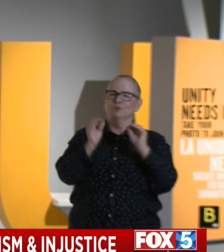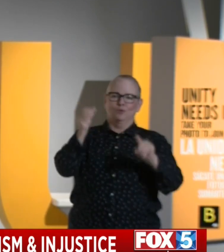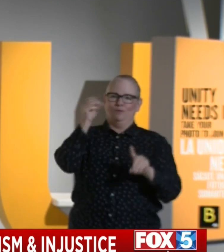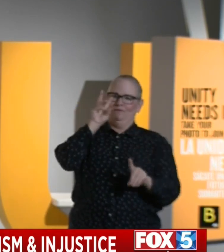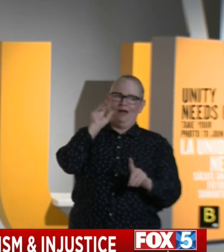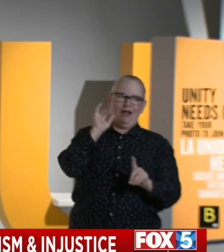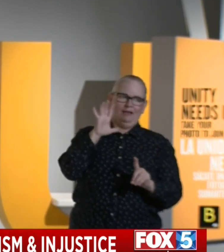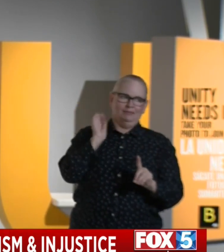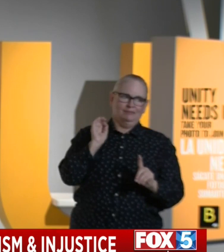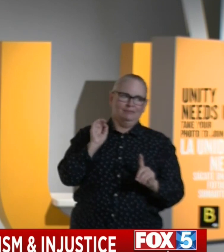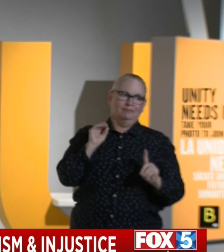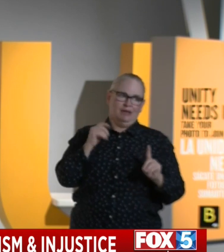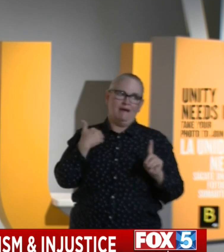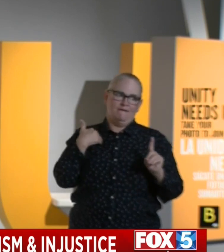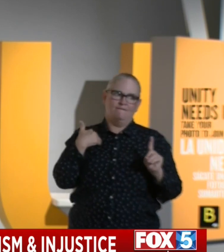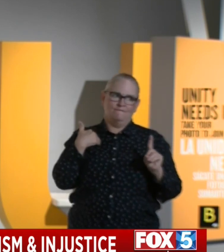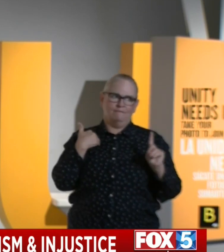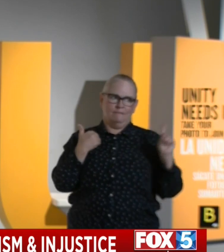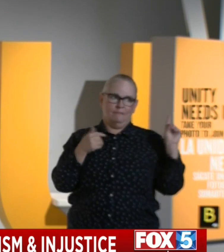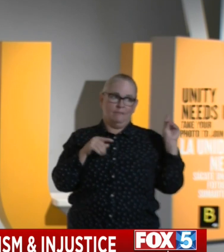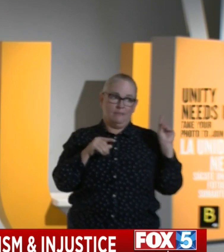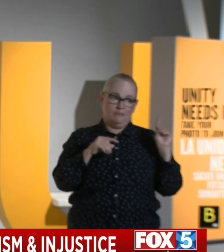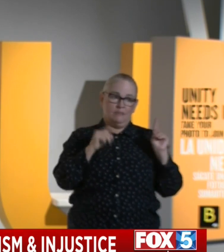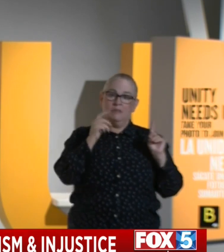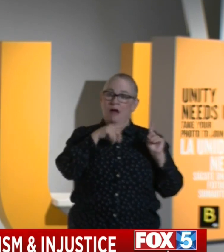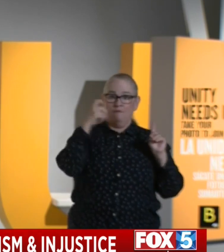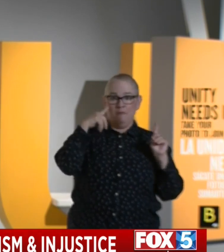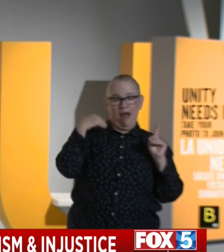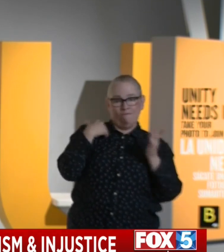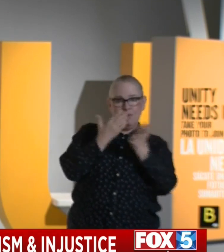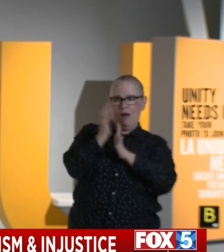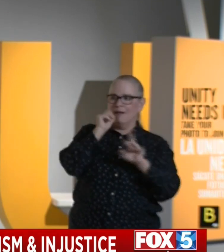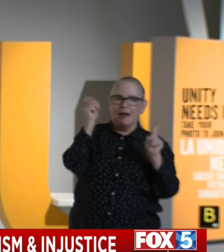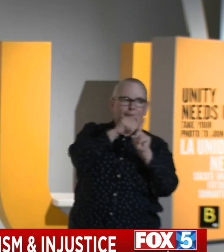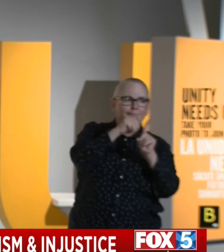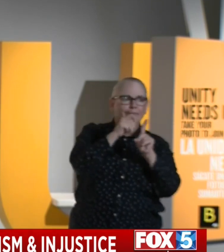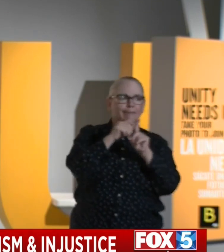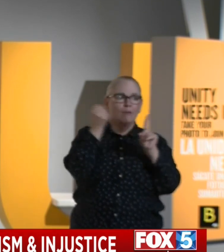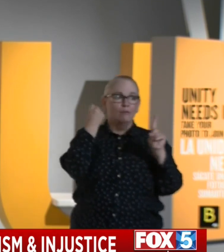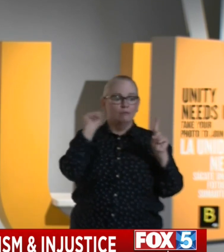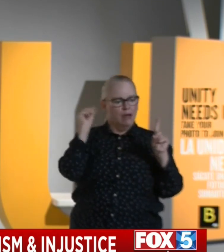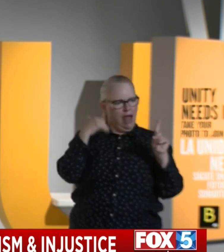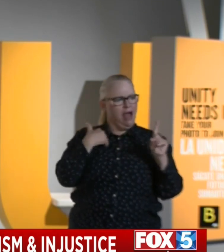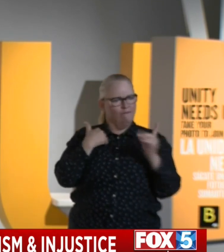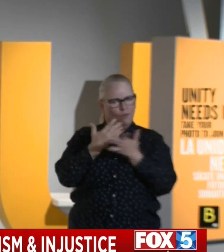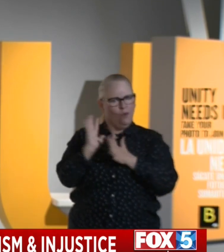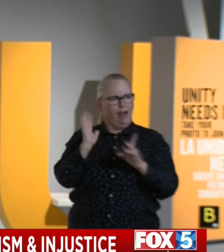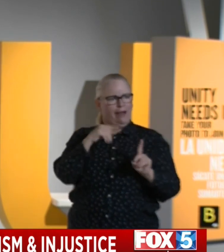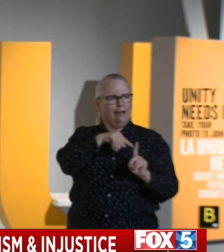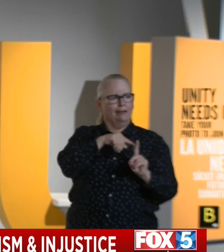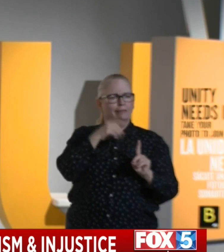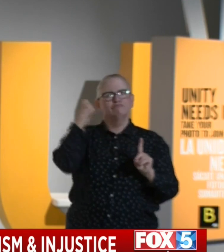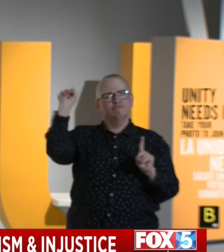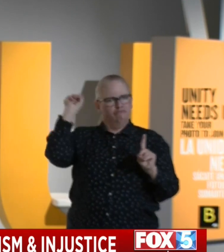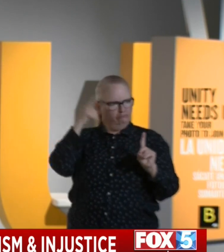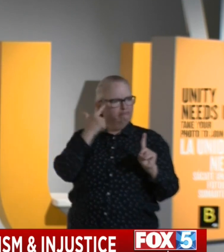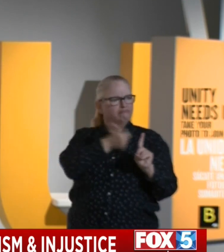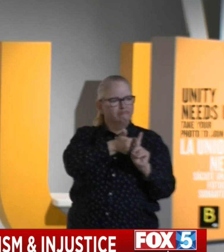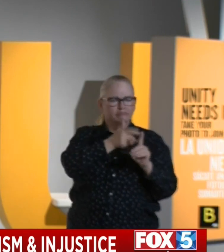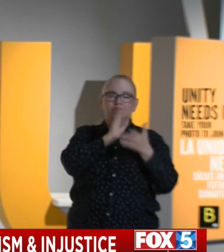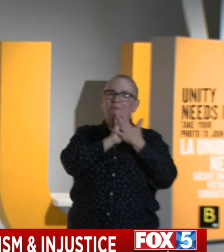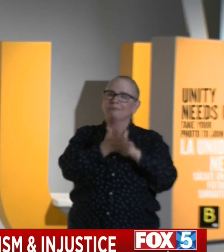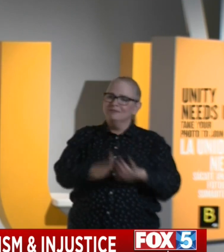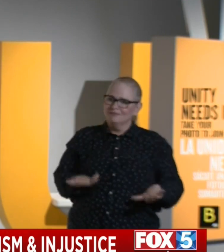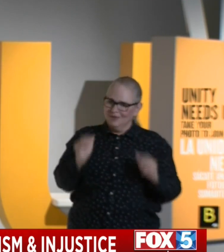not to be harassed. Protesters have the right to protest peacefully. Protesters have the